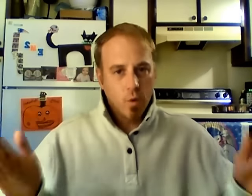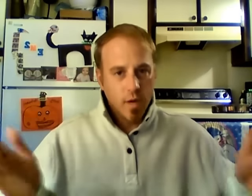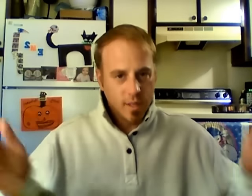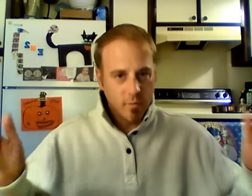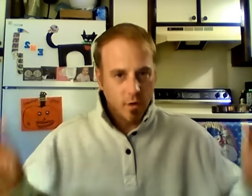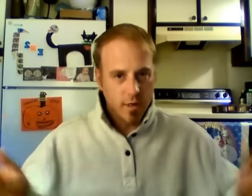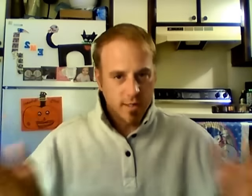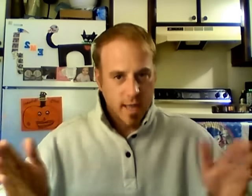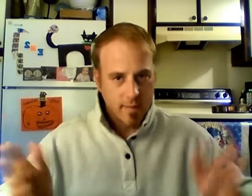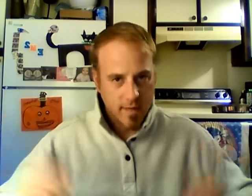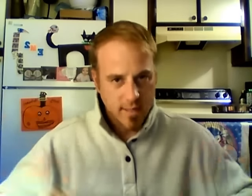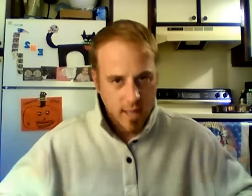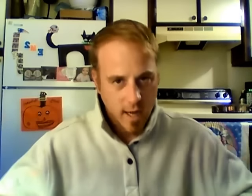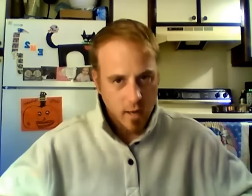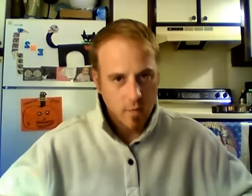two Ouija boards side by side.